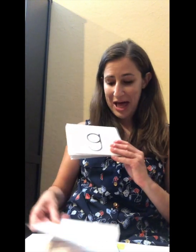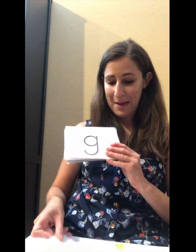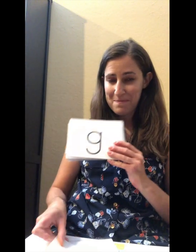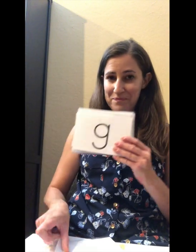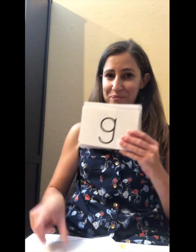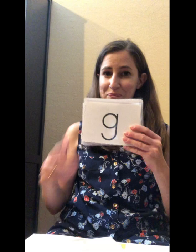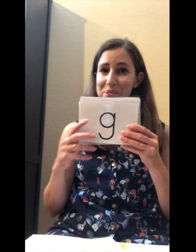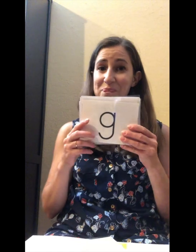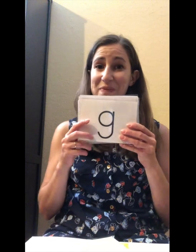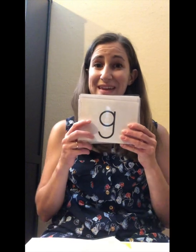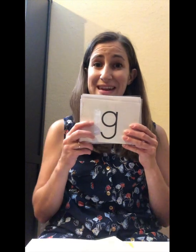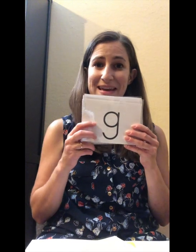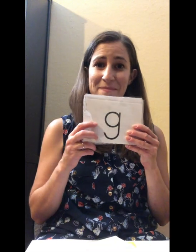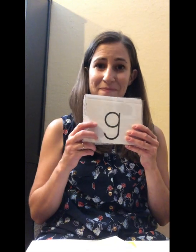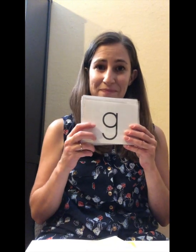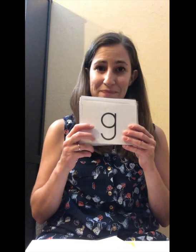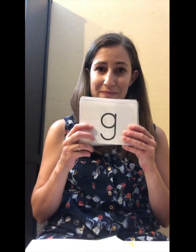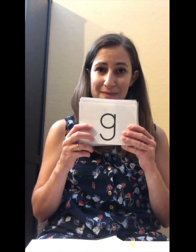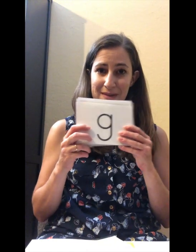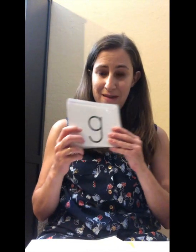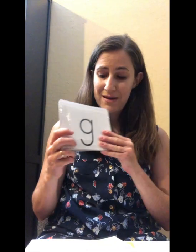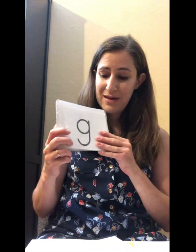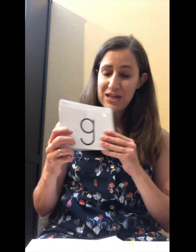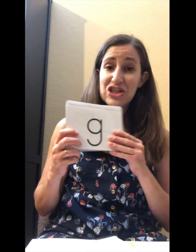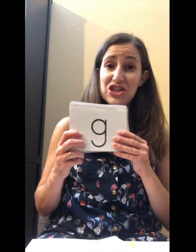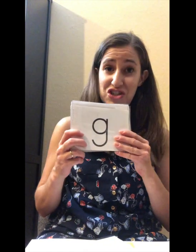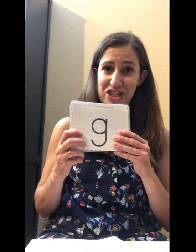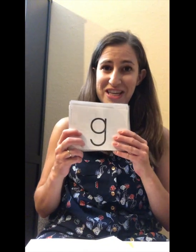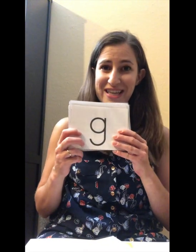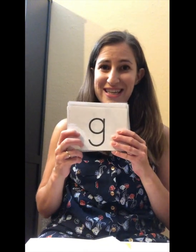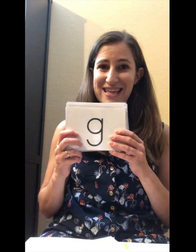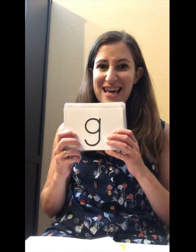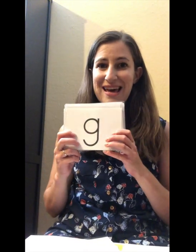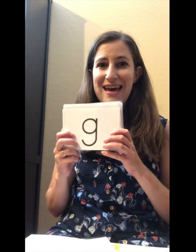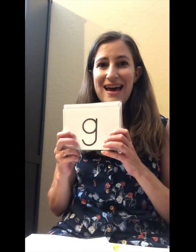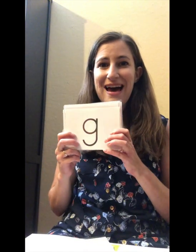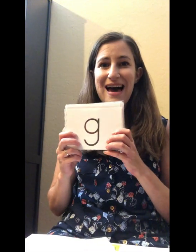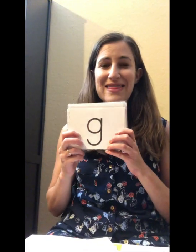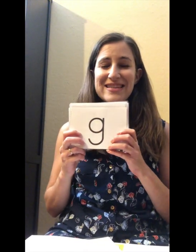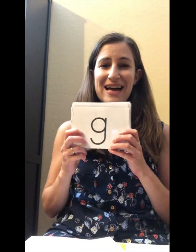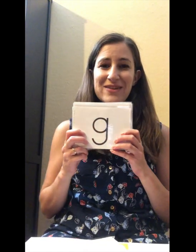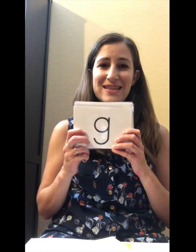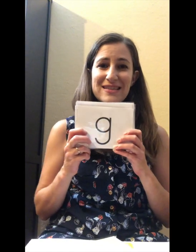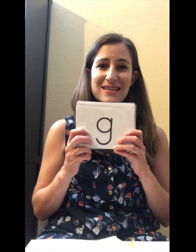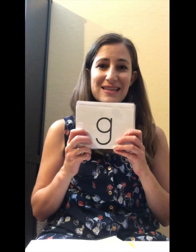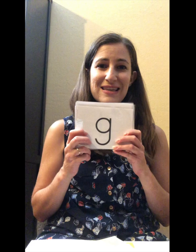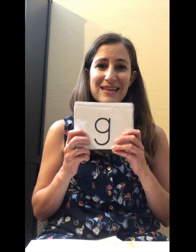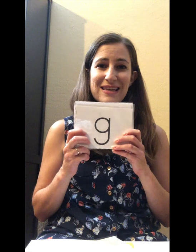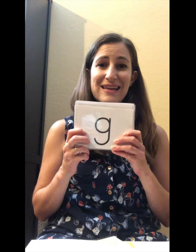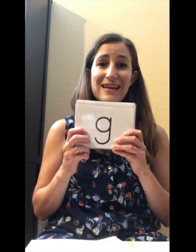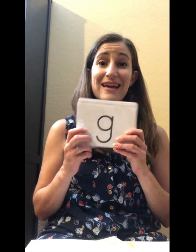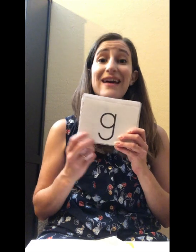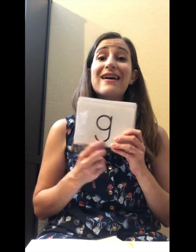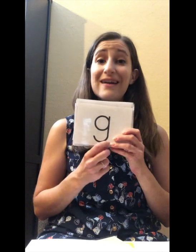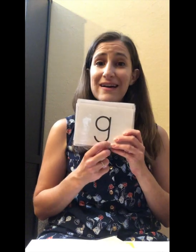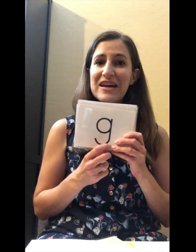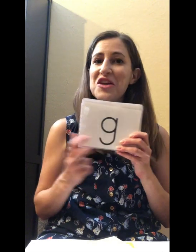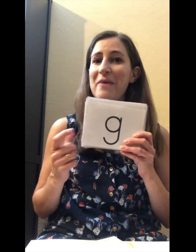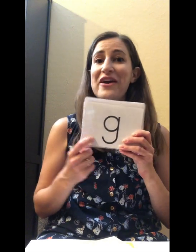Name? G. And the sound is? G. You might